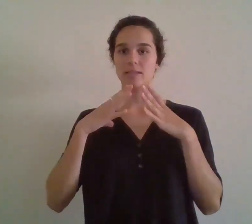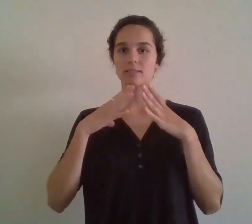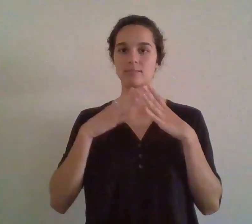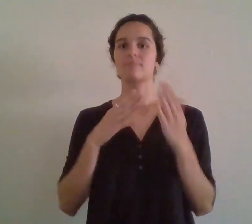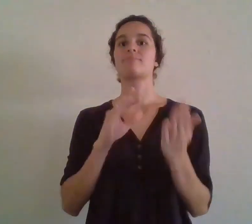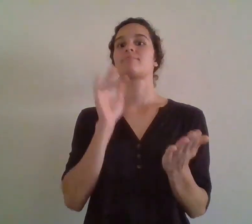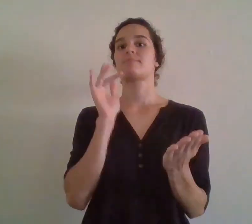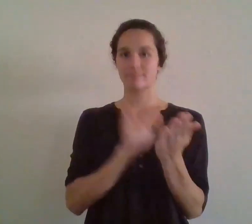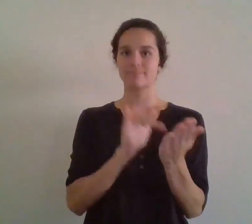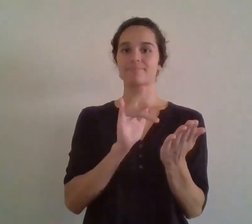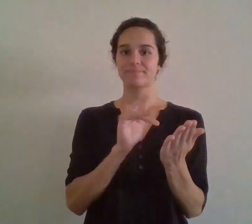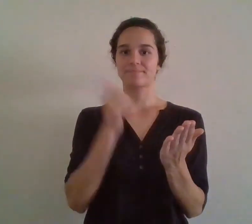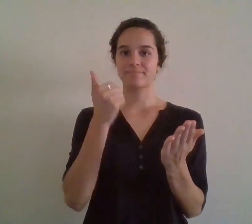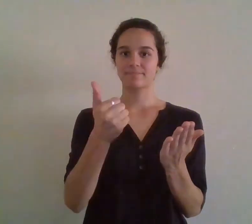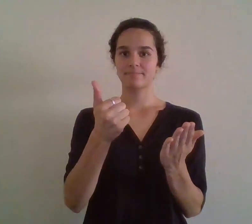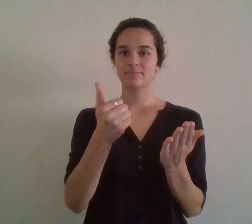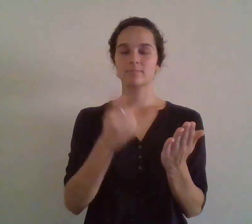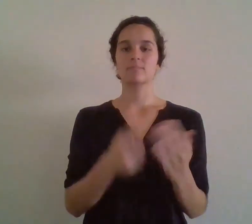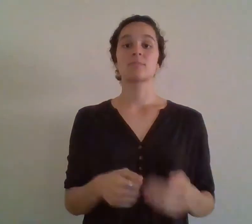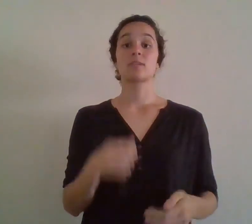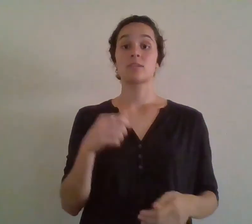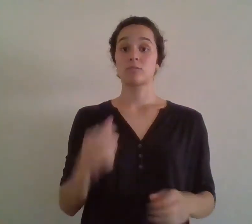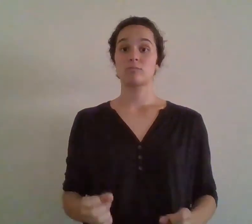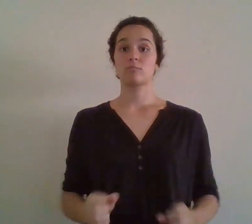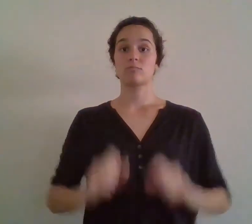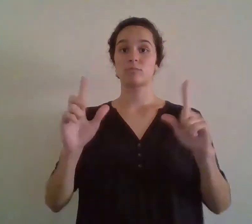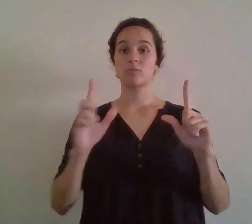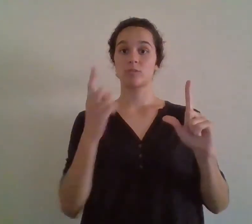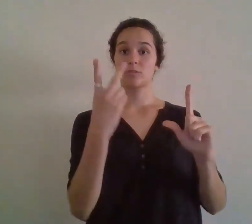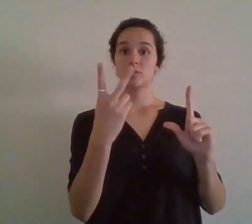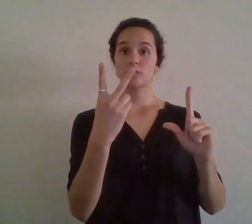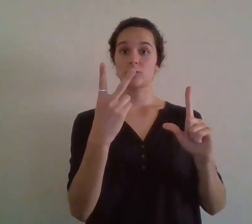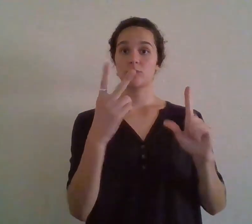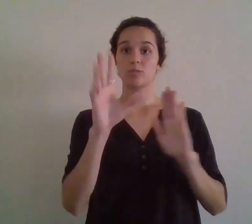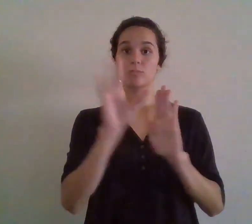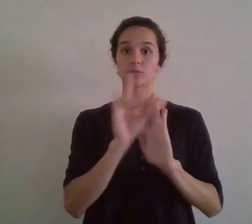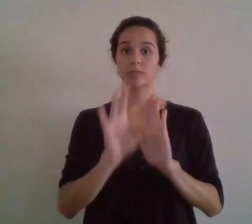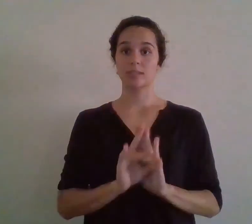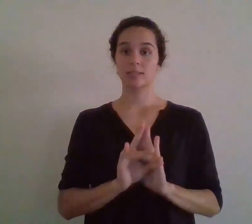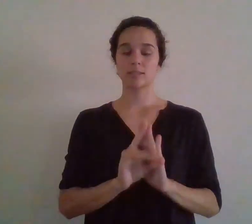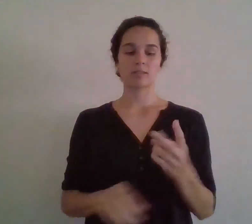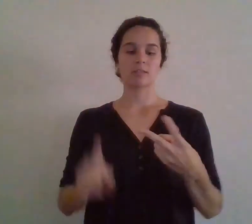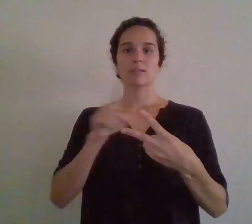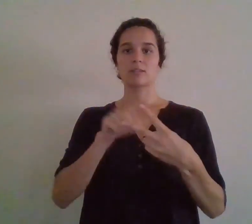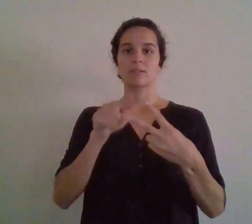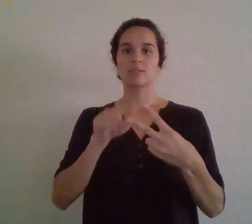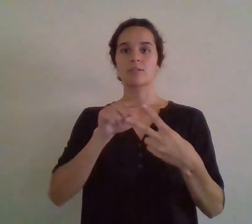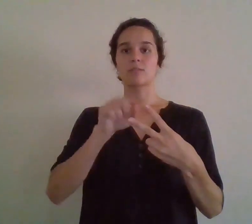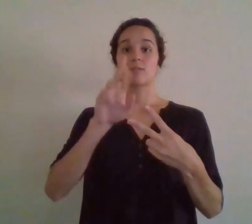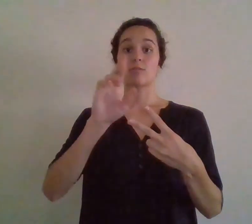Retirement. Click that. You will have two choices. One will say Roth IRA and another one will